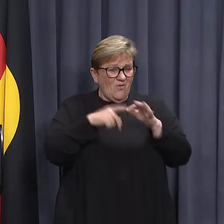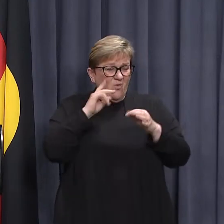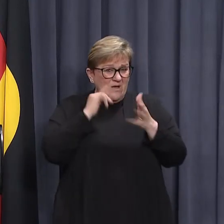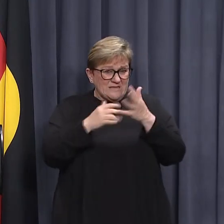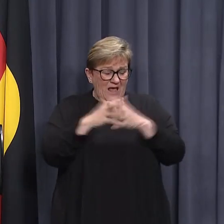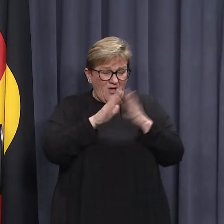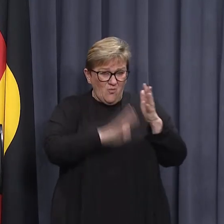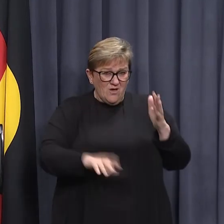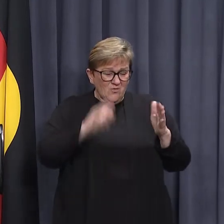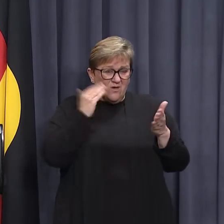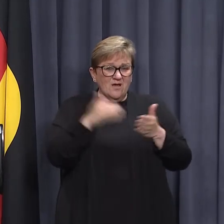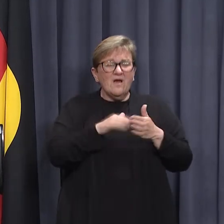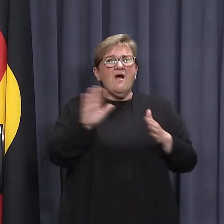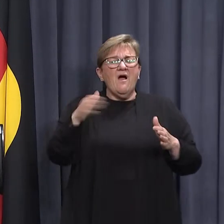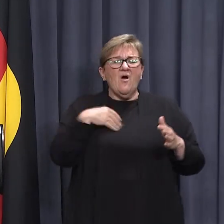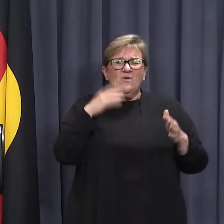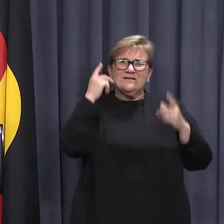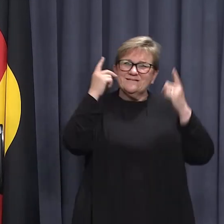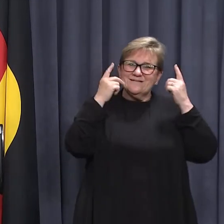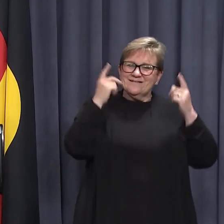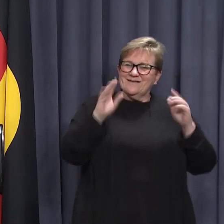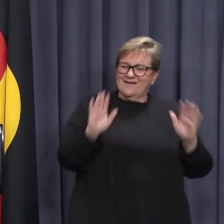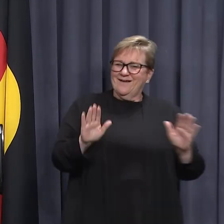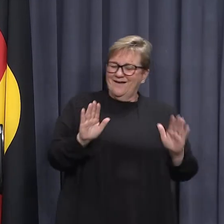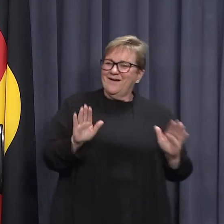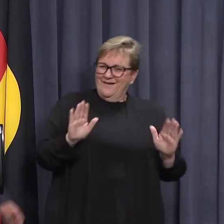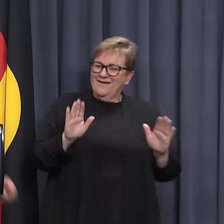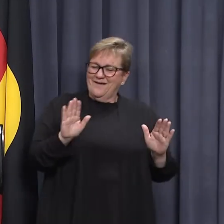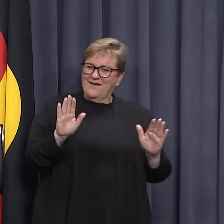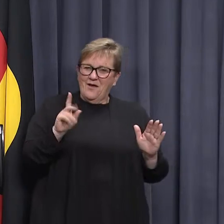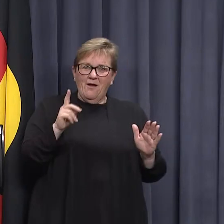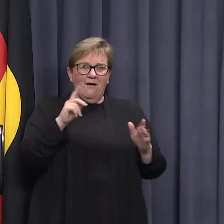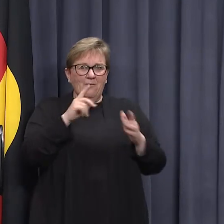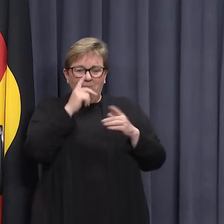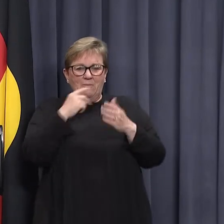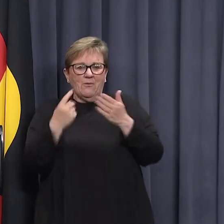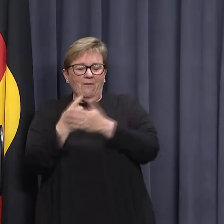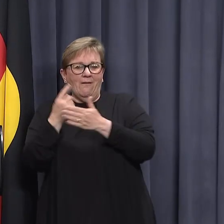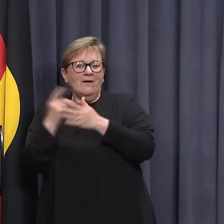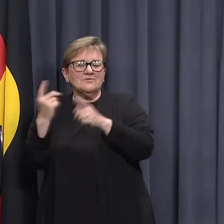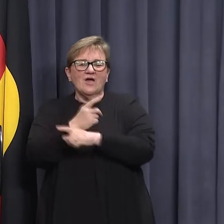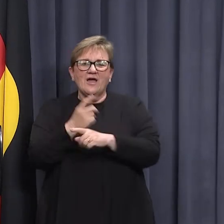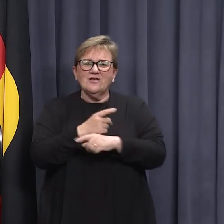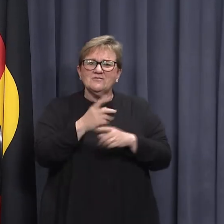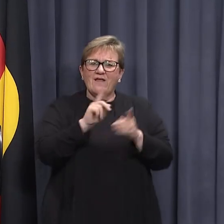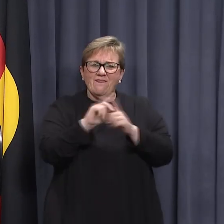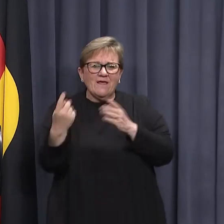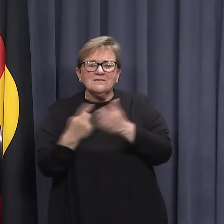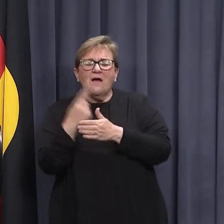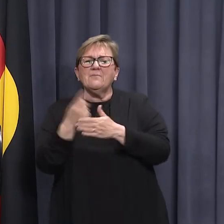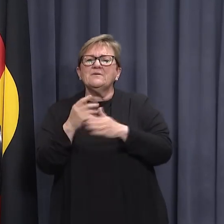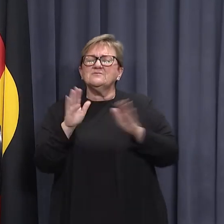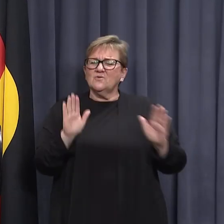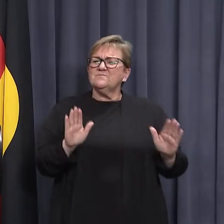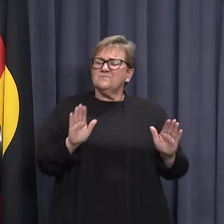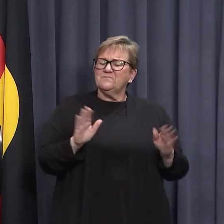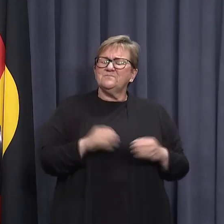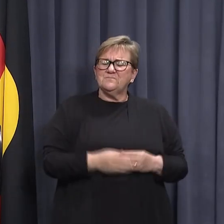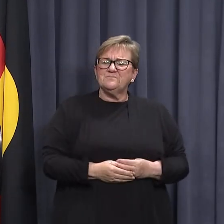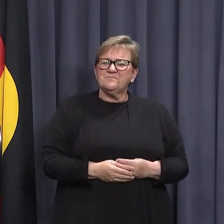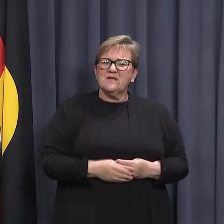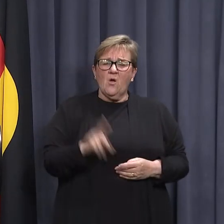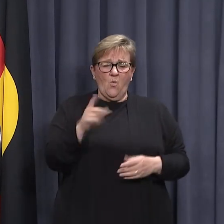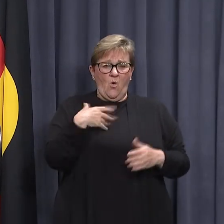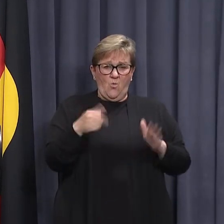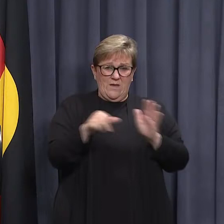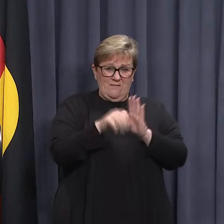reasonable? Well, we're considering everything at all points in time. So, you know, things evolve. But all I'd say is, you know, the